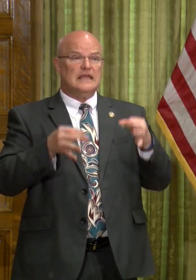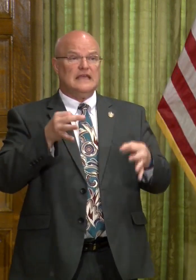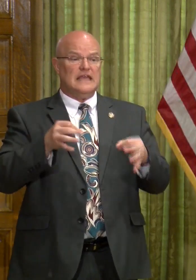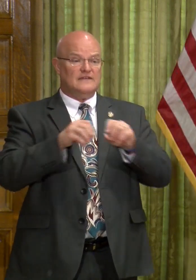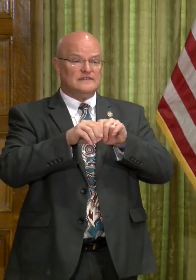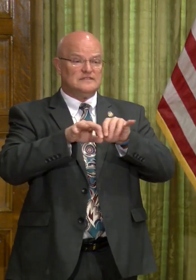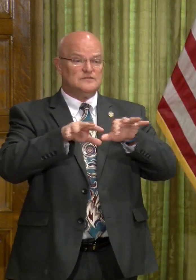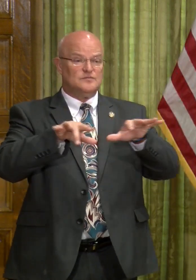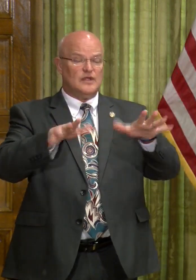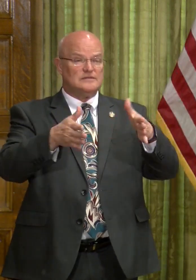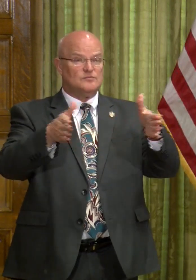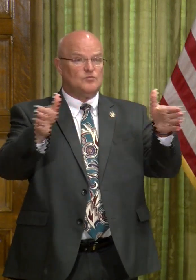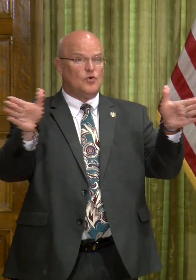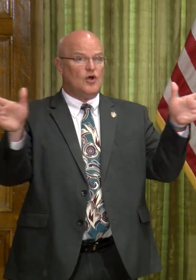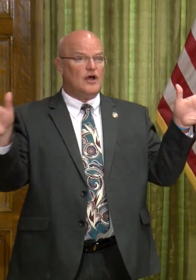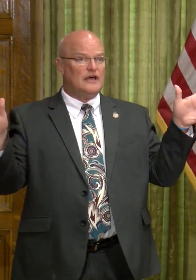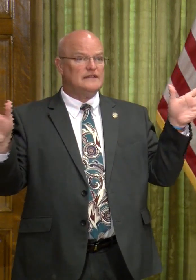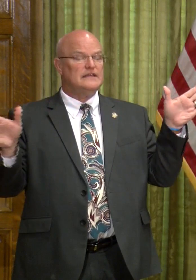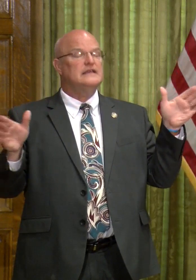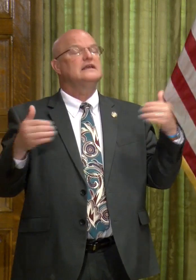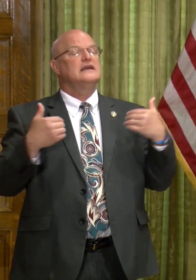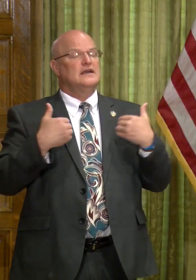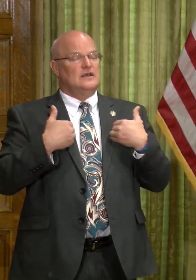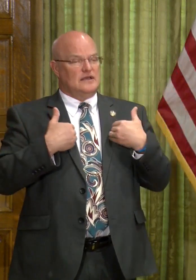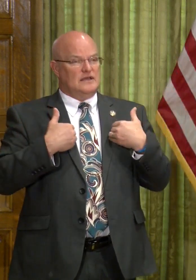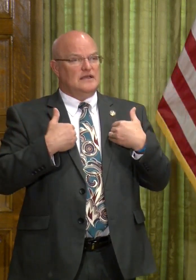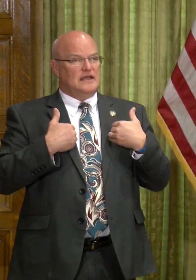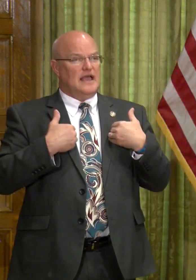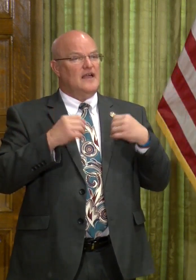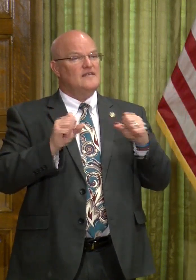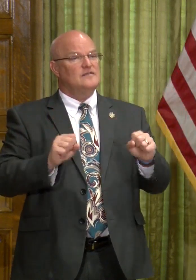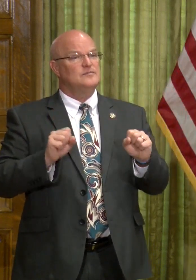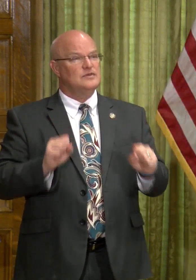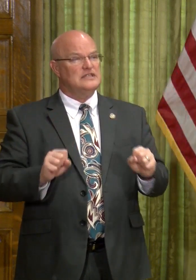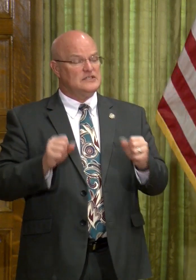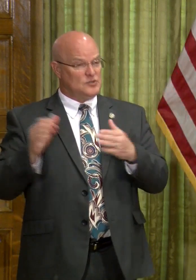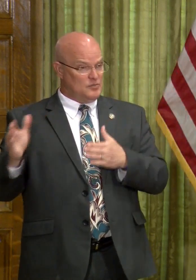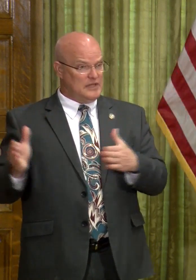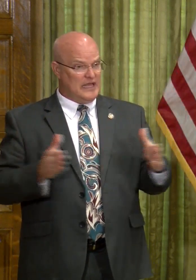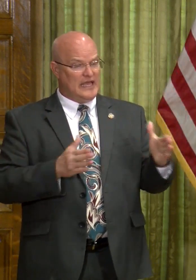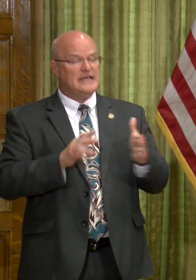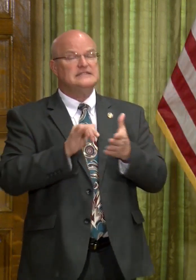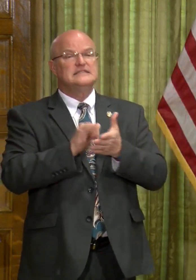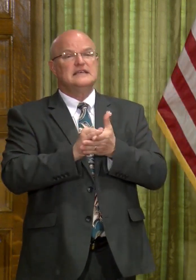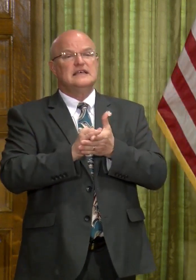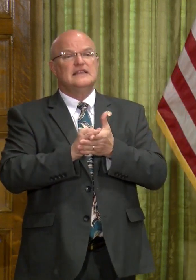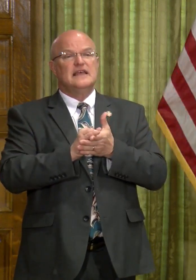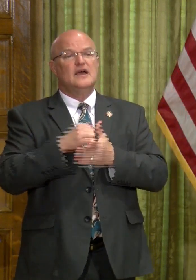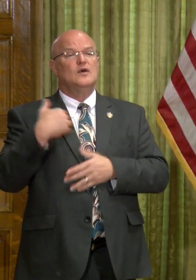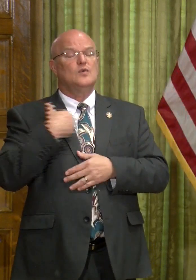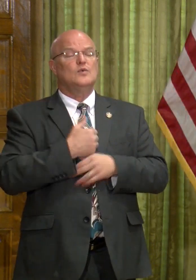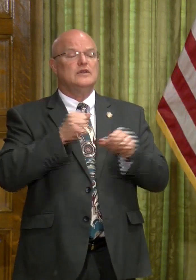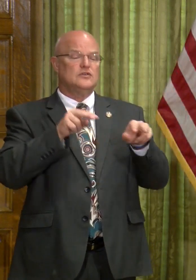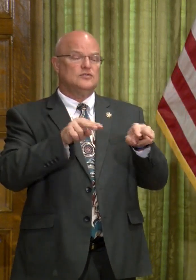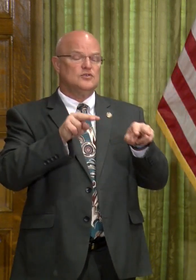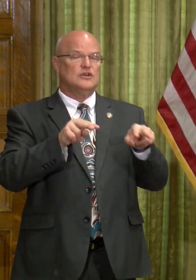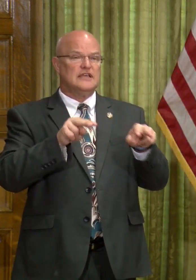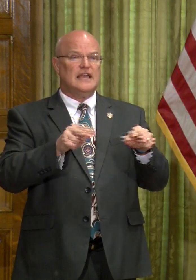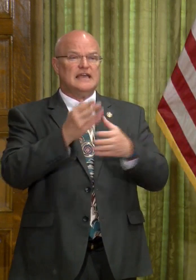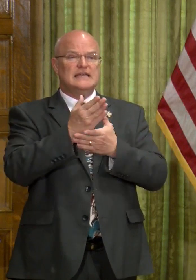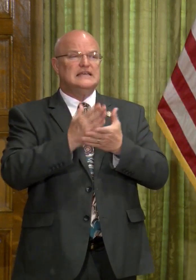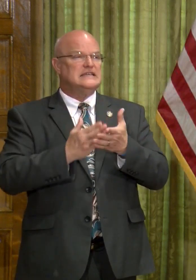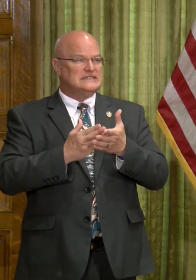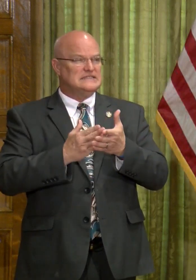spreads more broadly, uh, you know, there are potential, uh, plans that, uh, we could look at, uh,